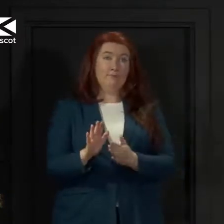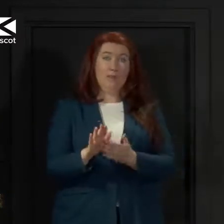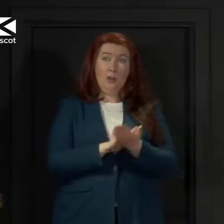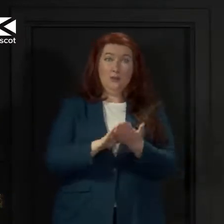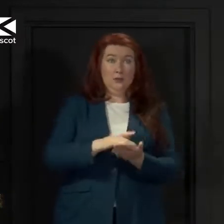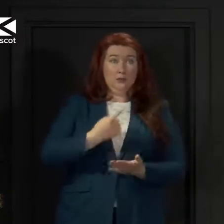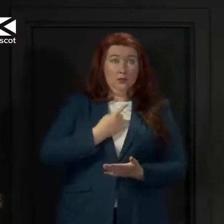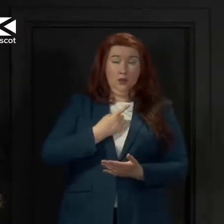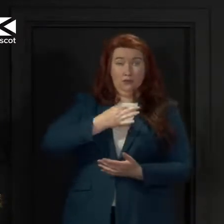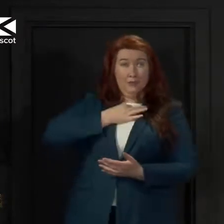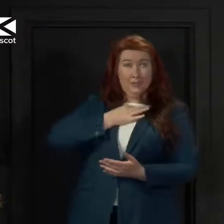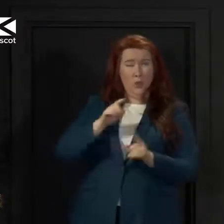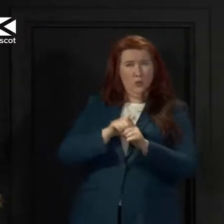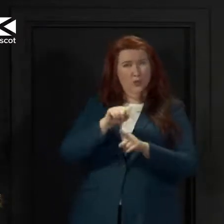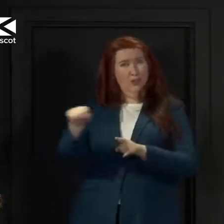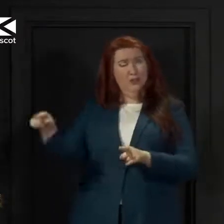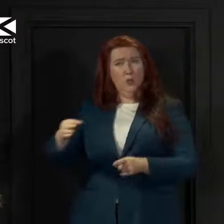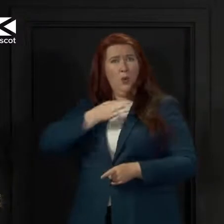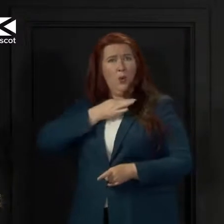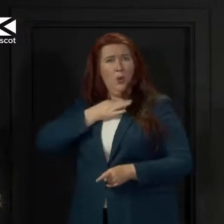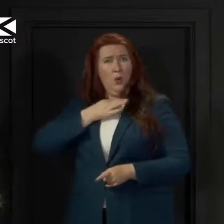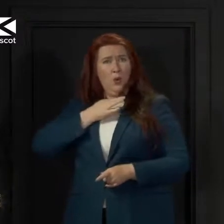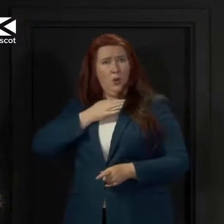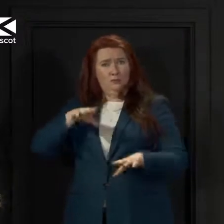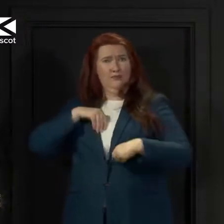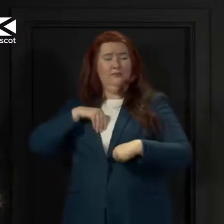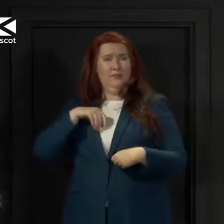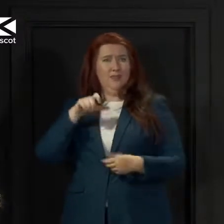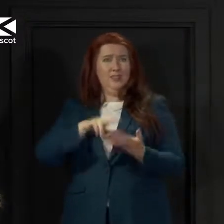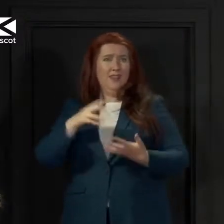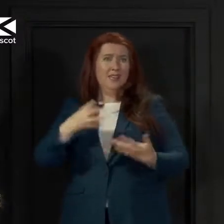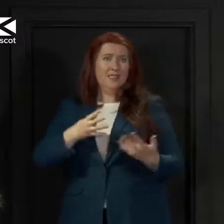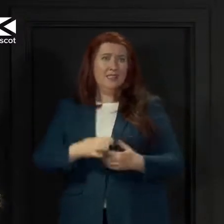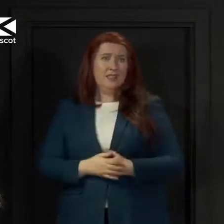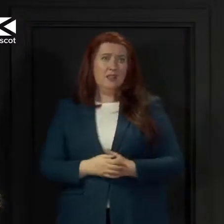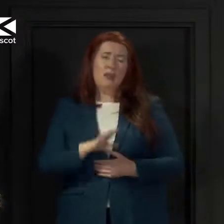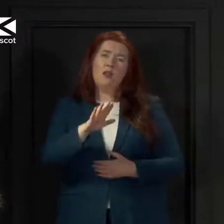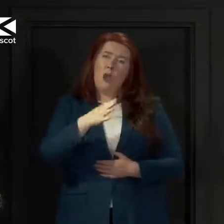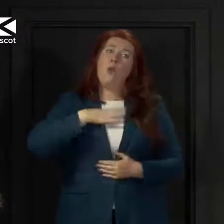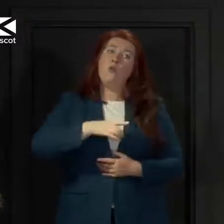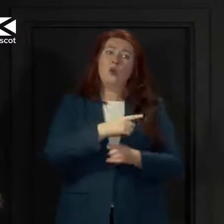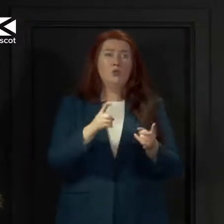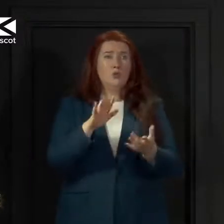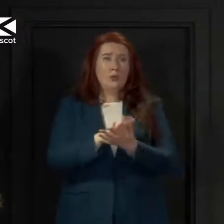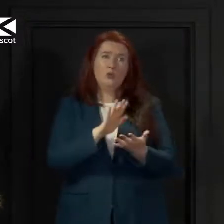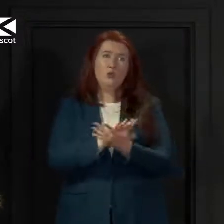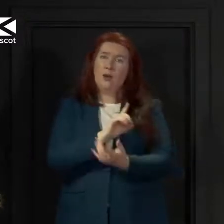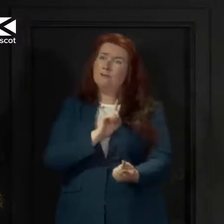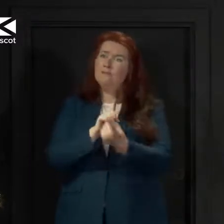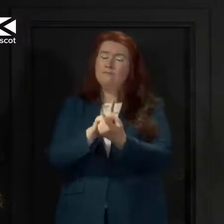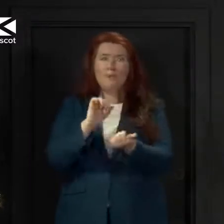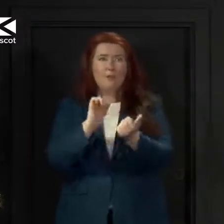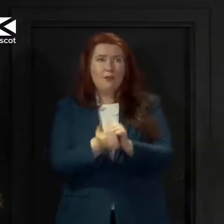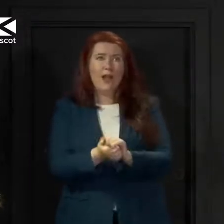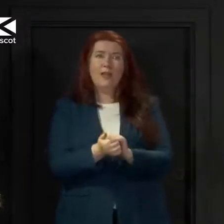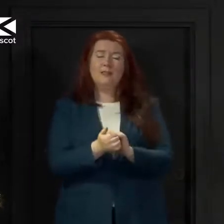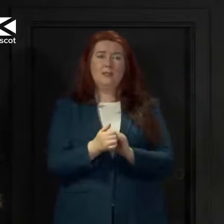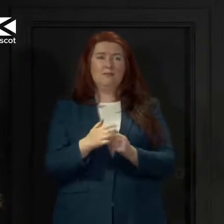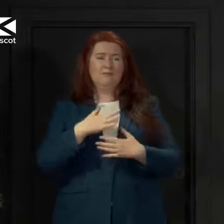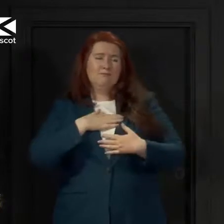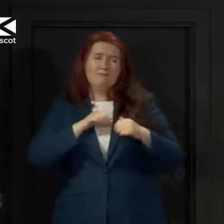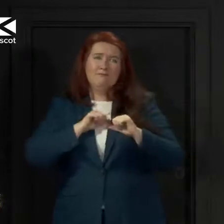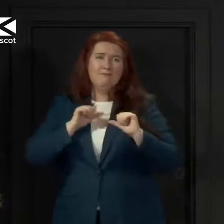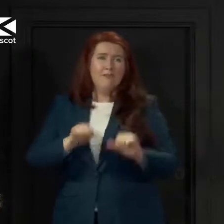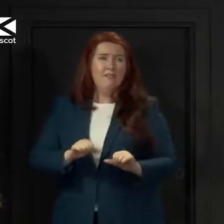and others at risk. So I want you to enjoy meeting friends and loved ones, but please do it sensibly.